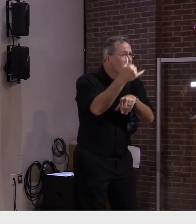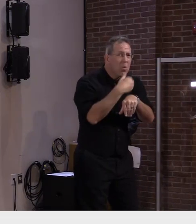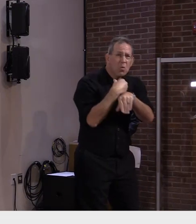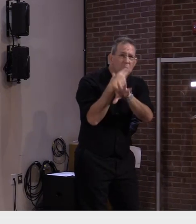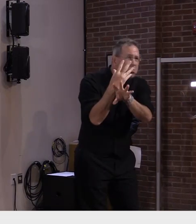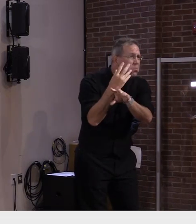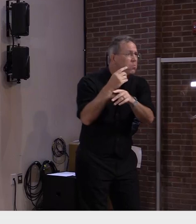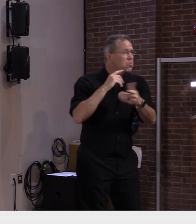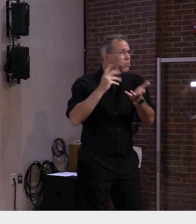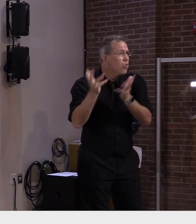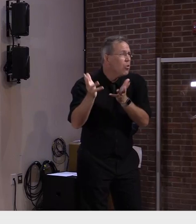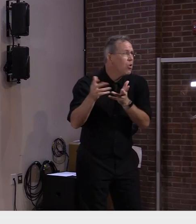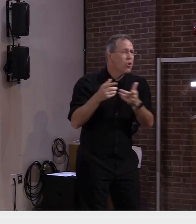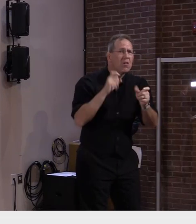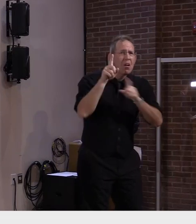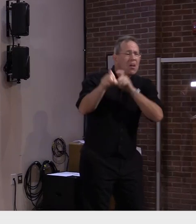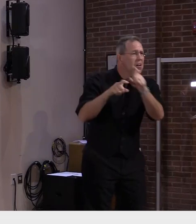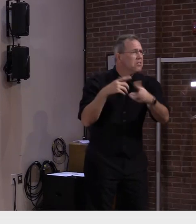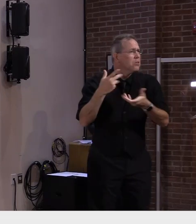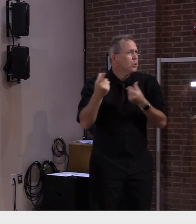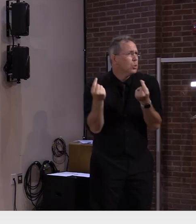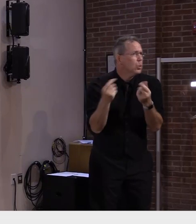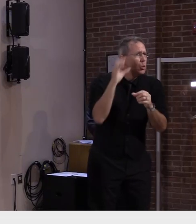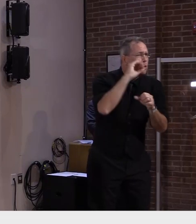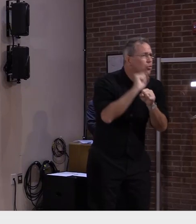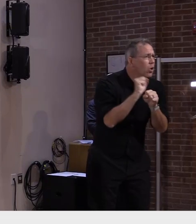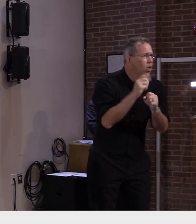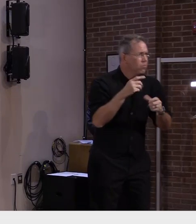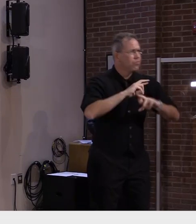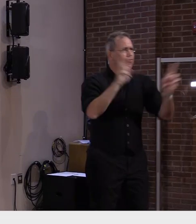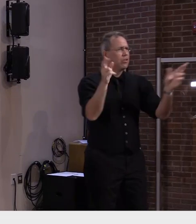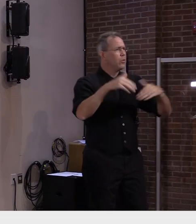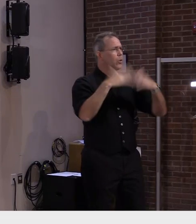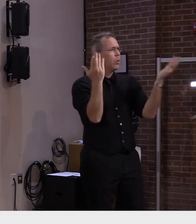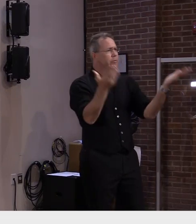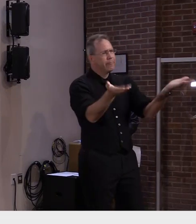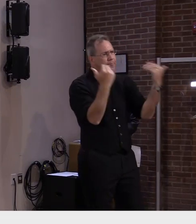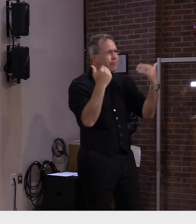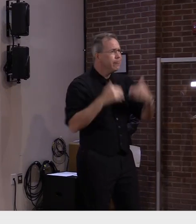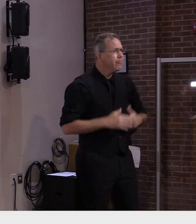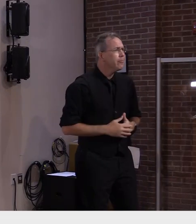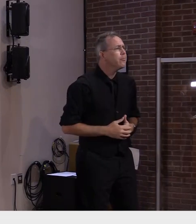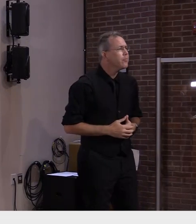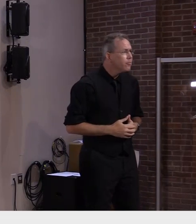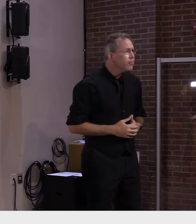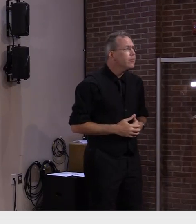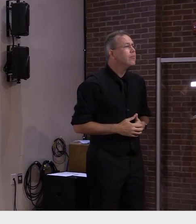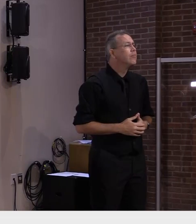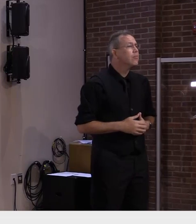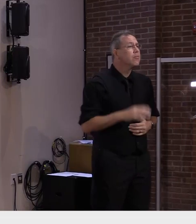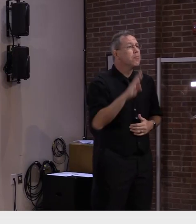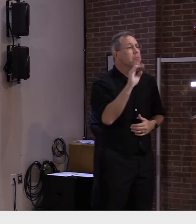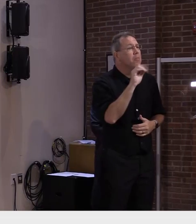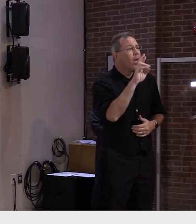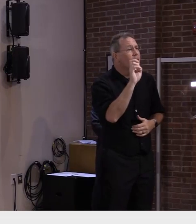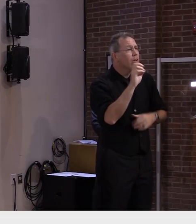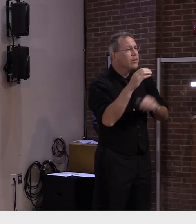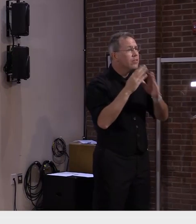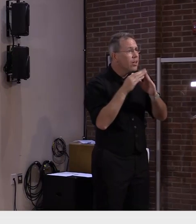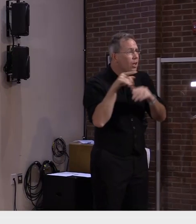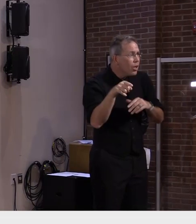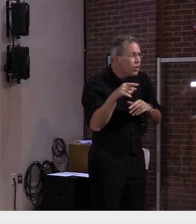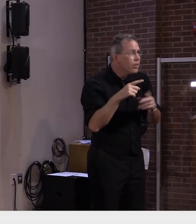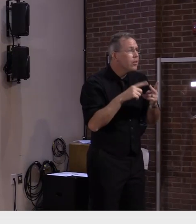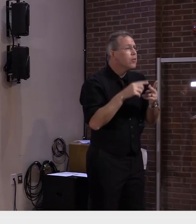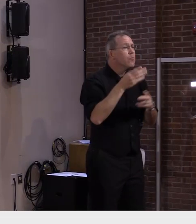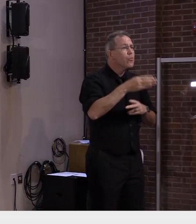offices now open in-person services offering in-person services in berry bennington brattleboro burlington middleberry